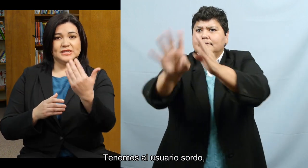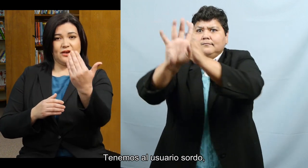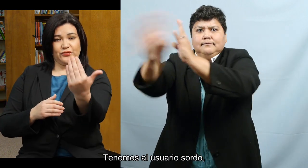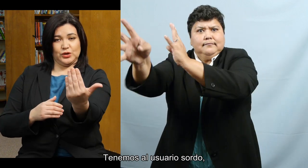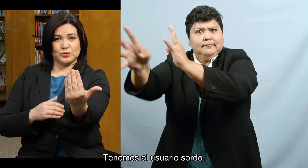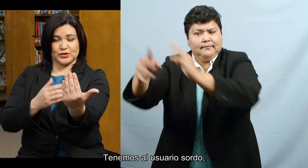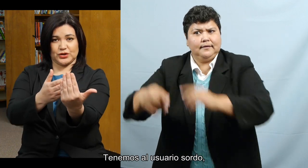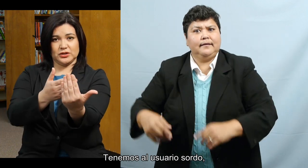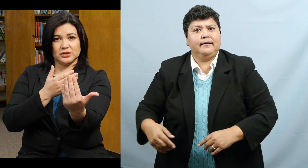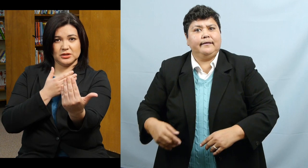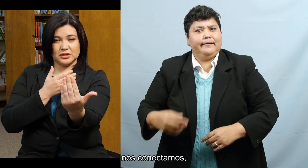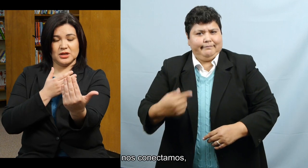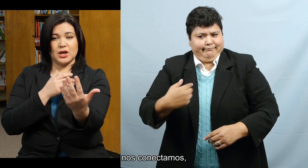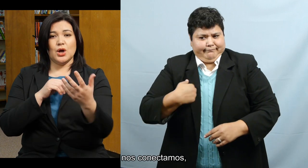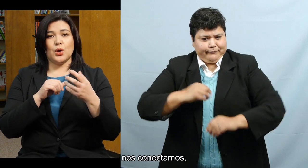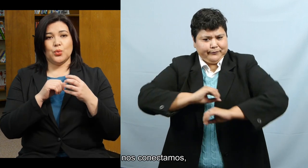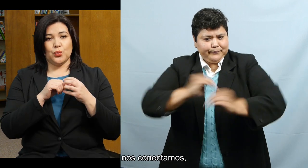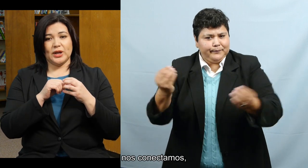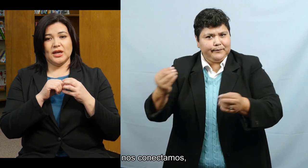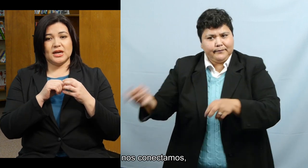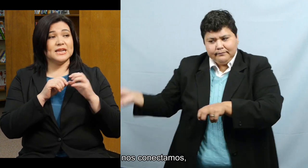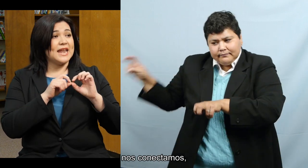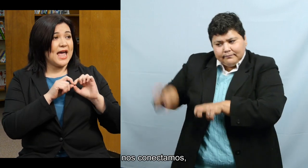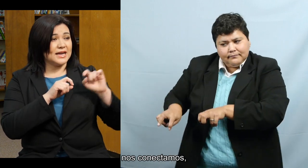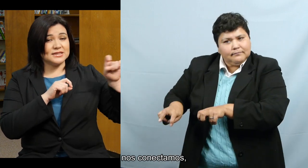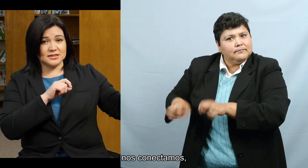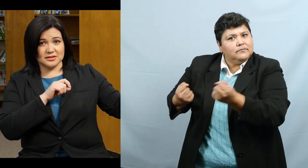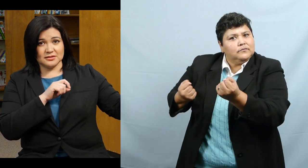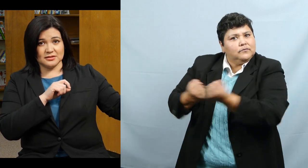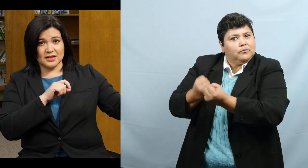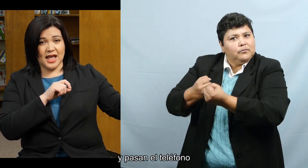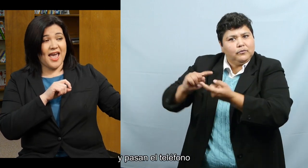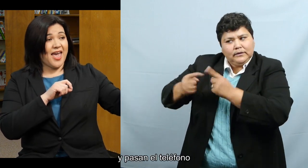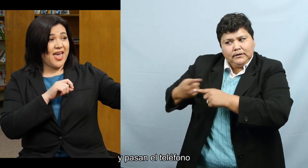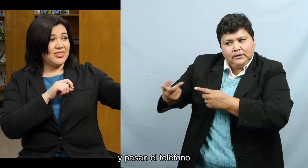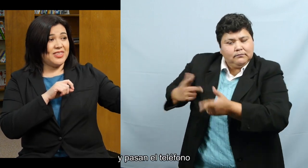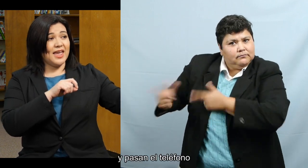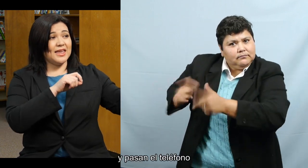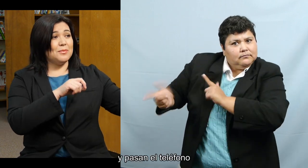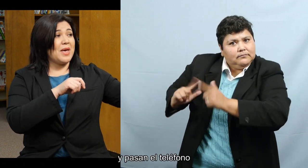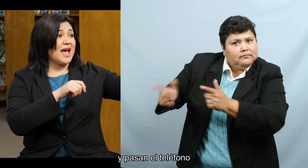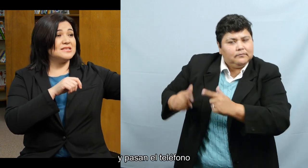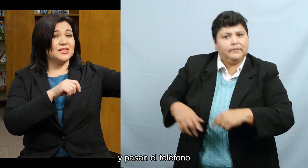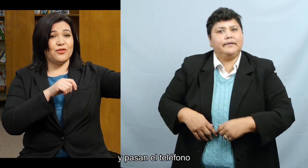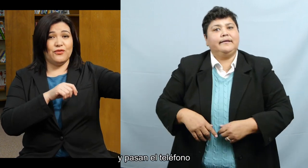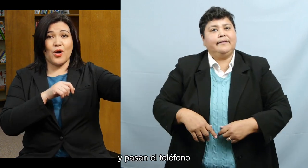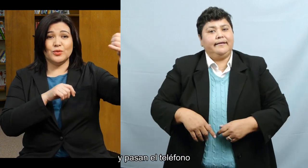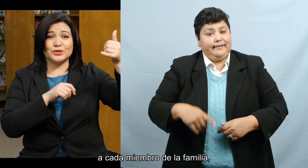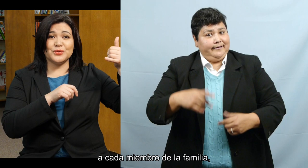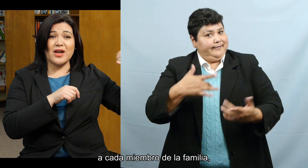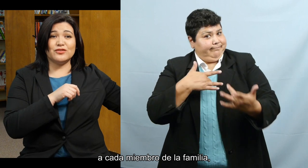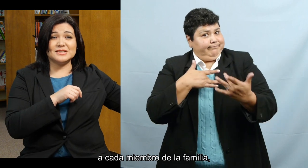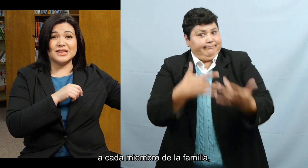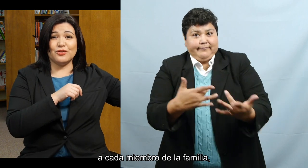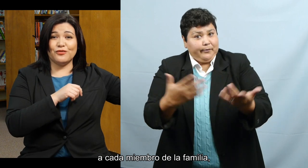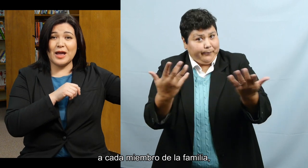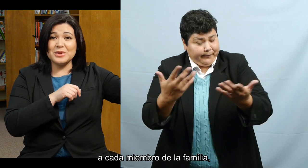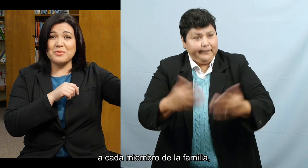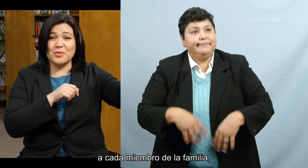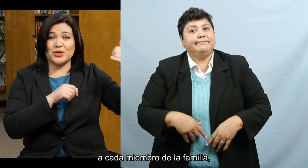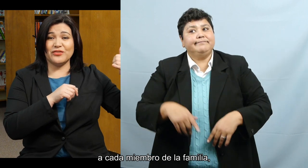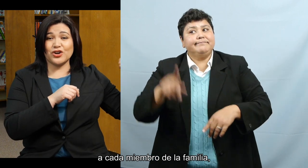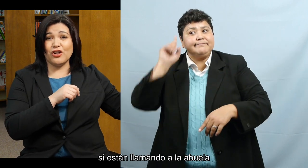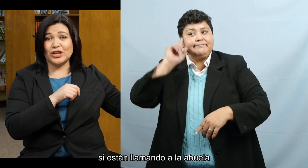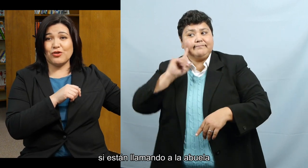have the deaf user. We connect and they keep passing the phone to every single